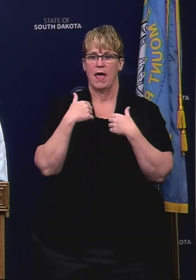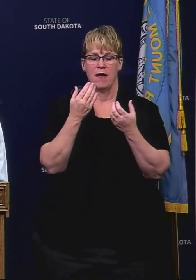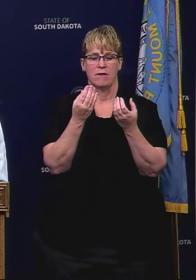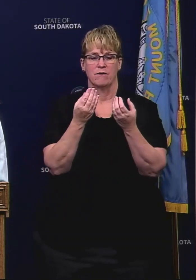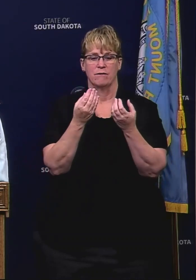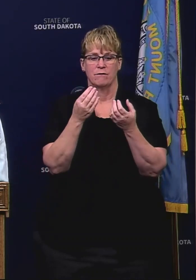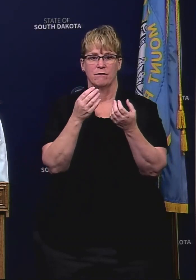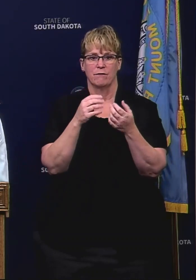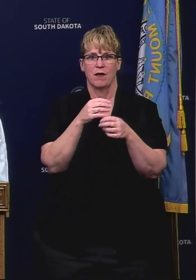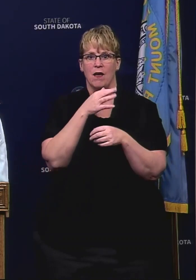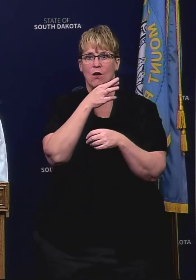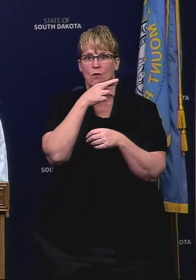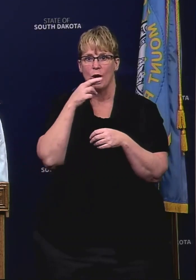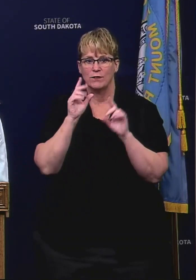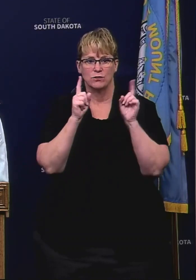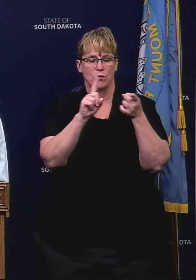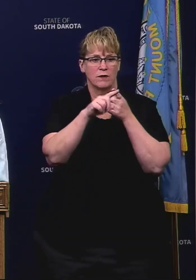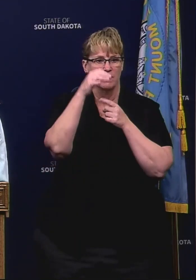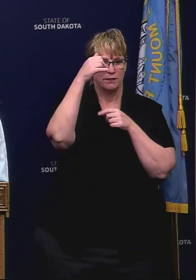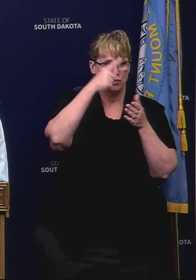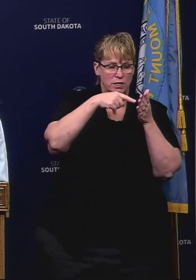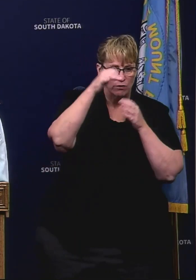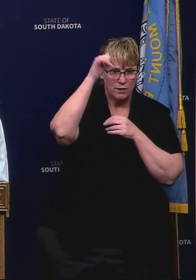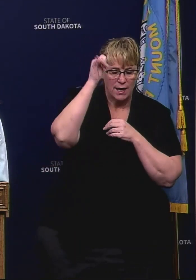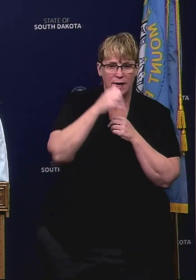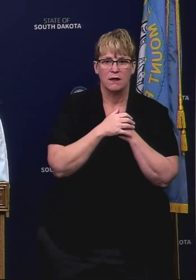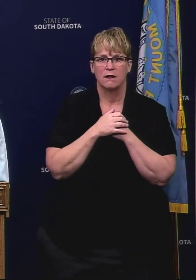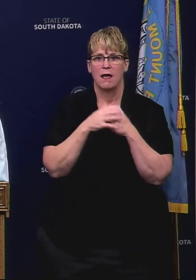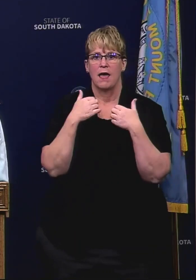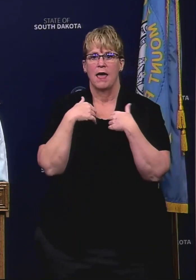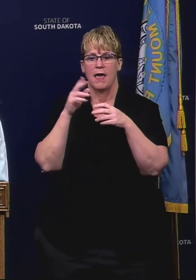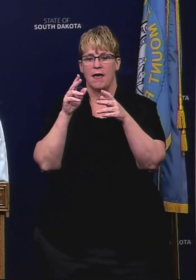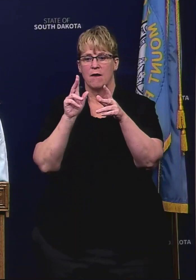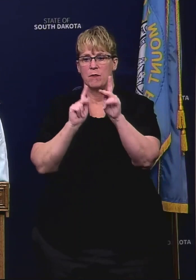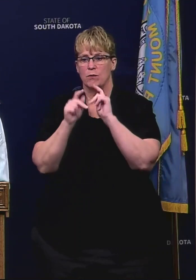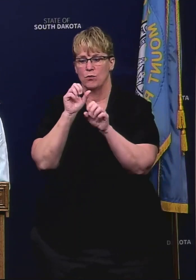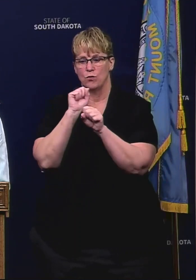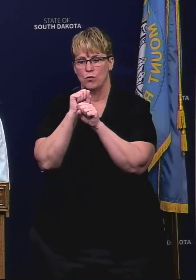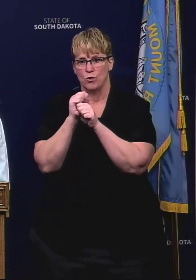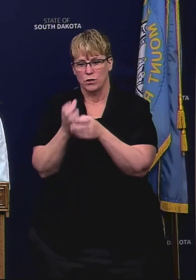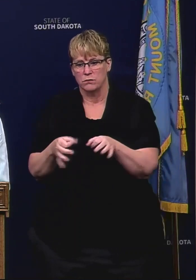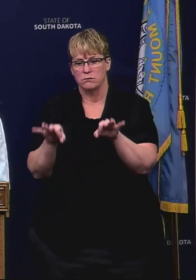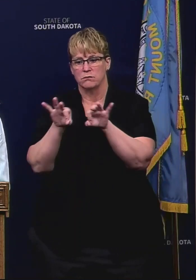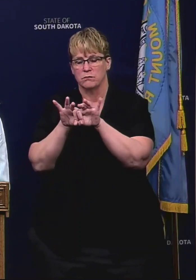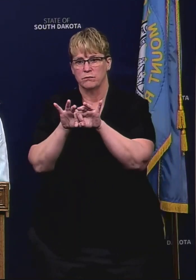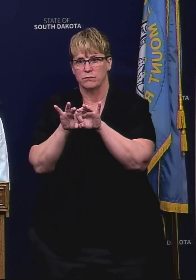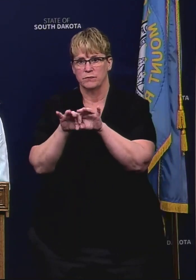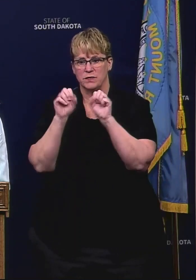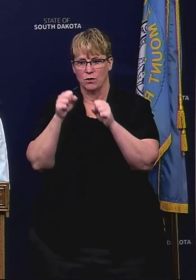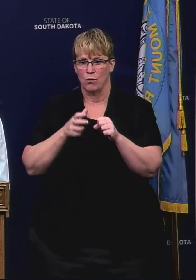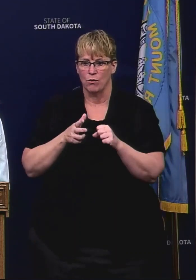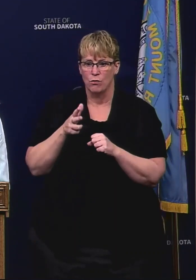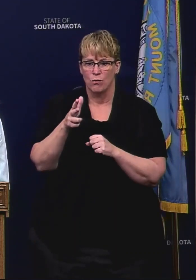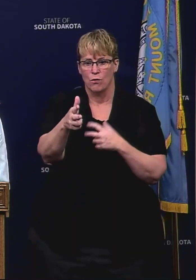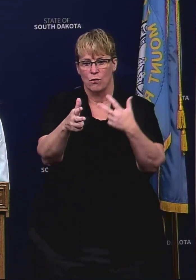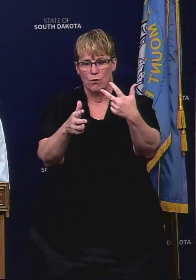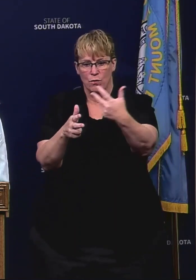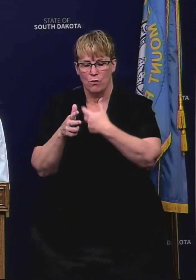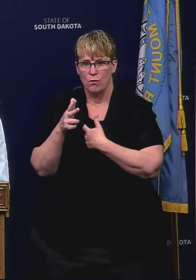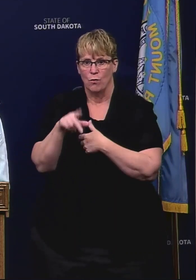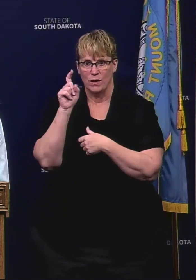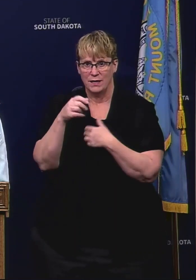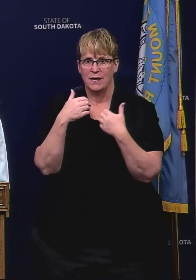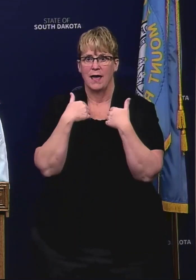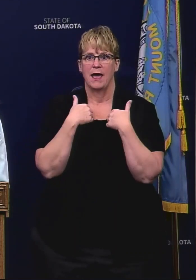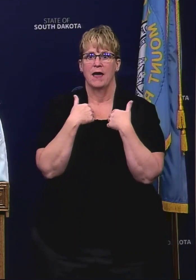their property ranchers to their cattle we need to let essential services through the area allowed road crews to come in